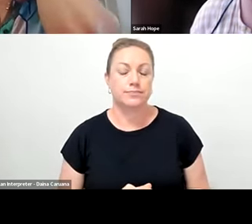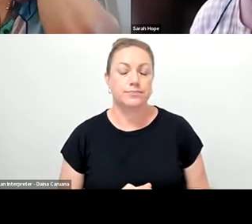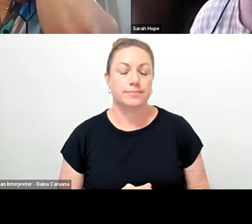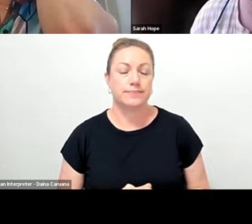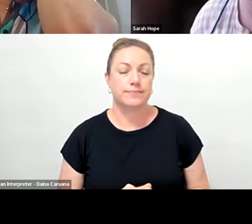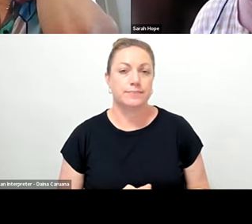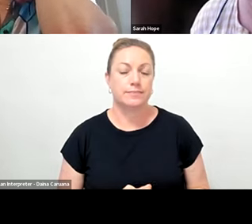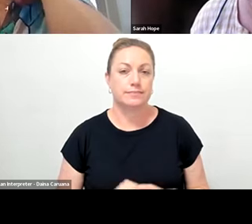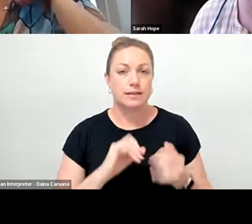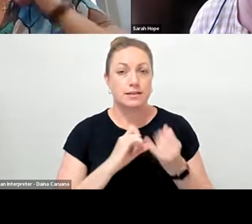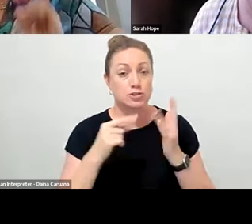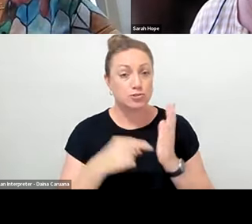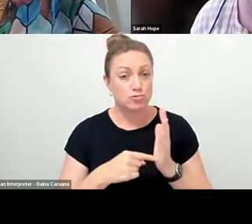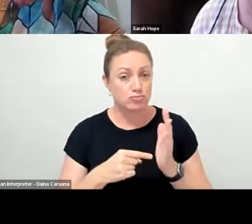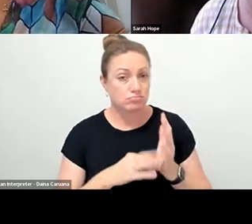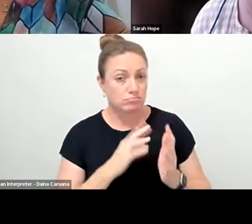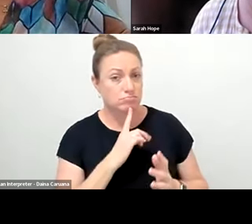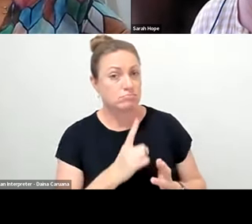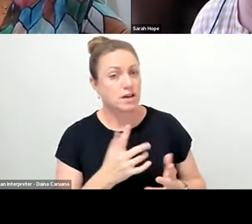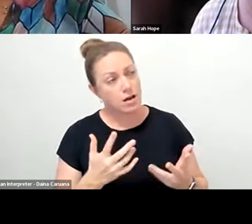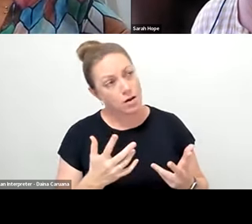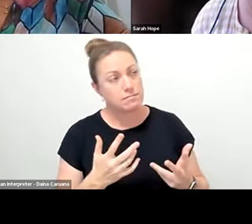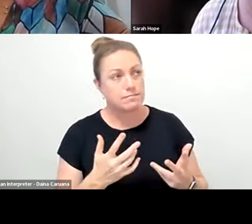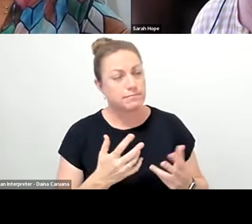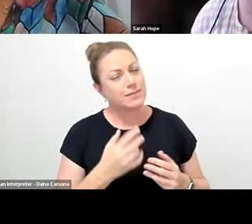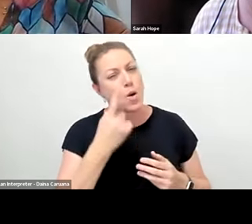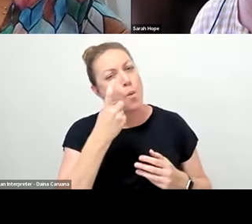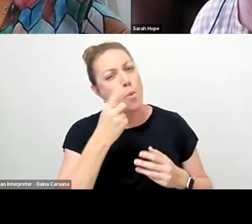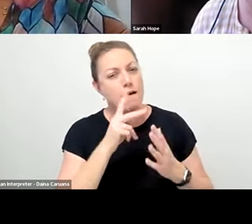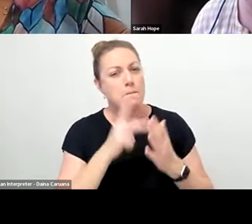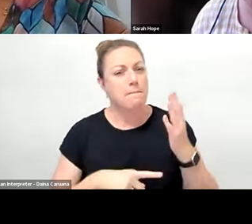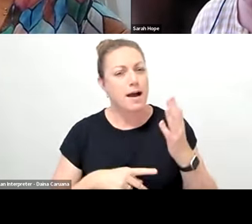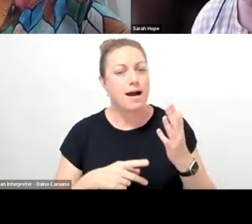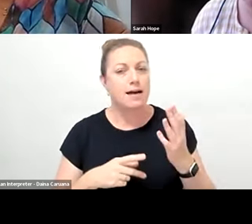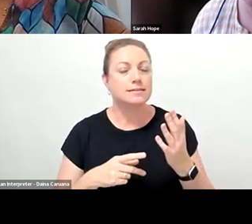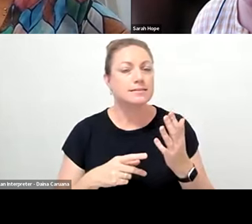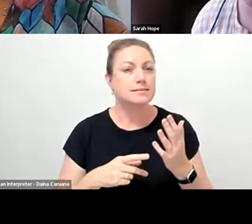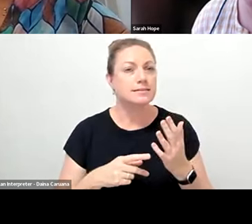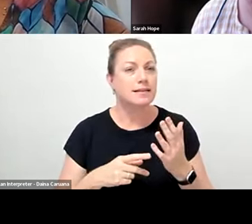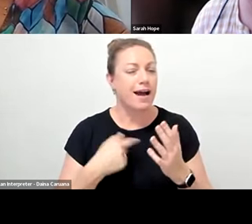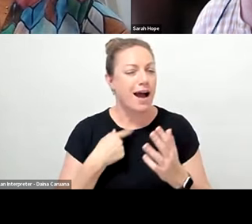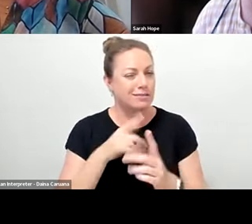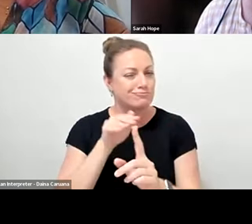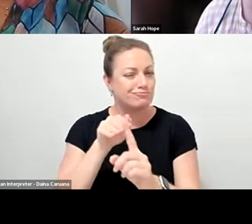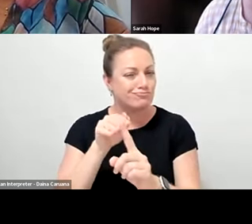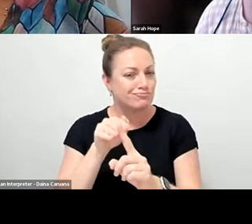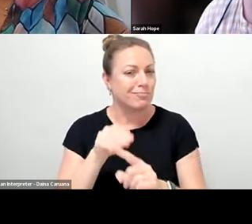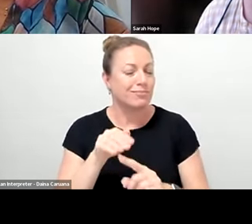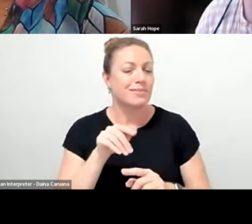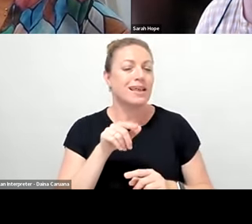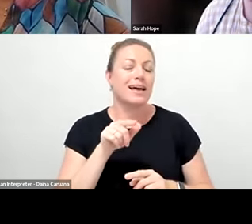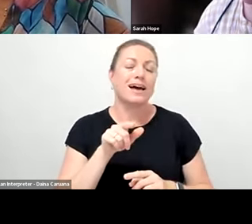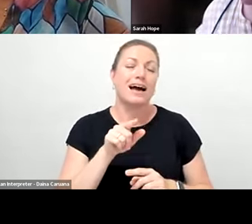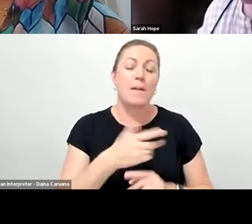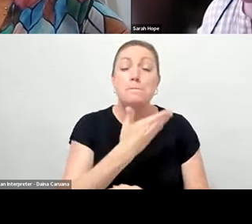The, I guess there's the one element I think I'm going to just poke you a little bit here. I mean, one of the beautiful